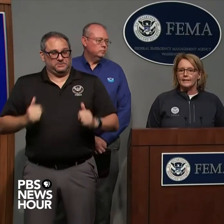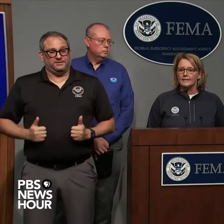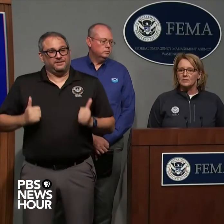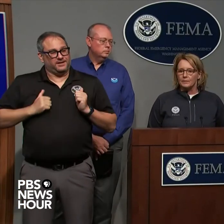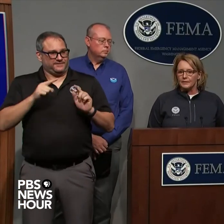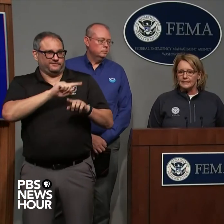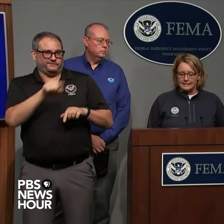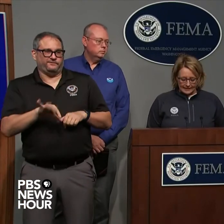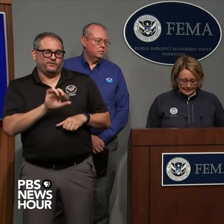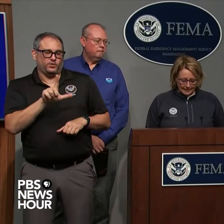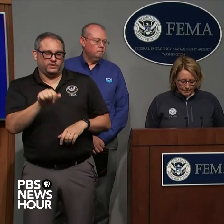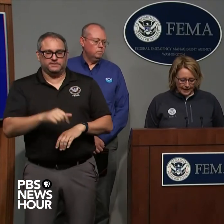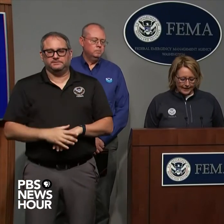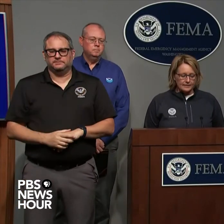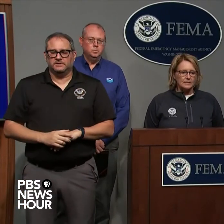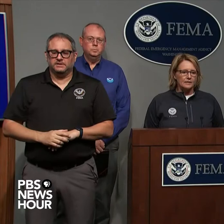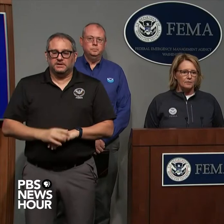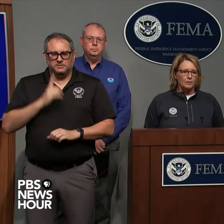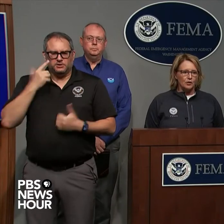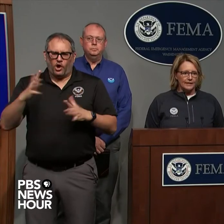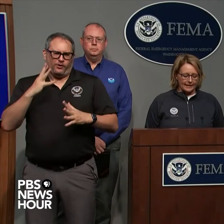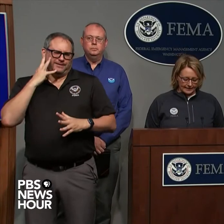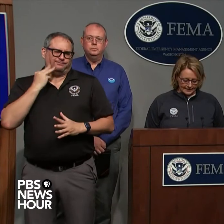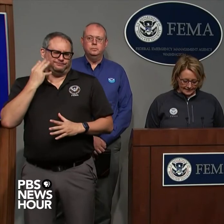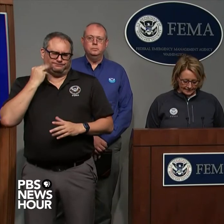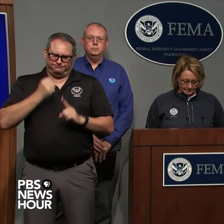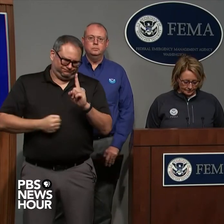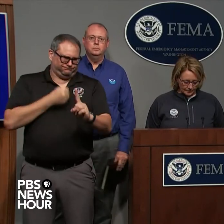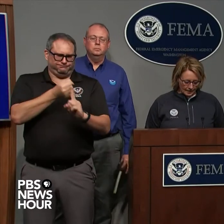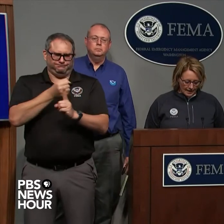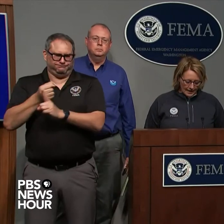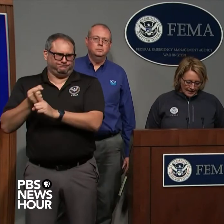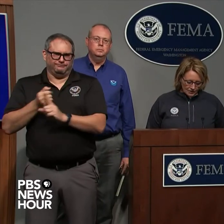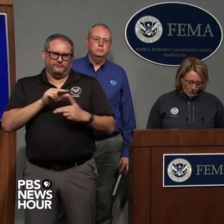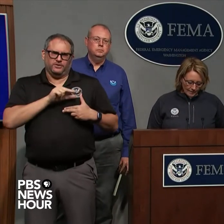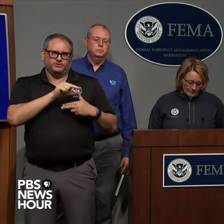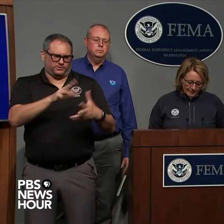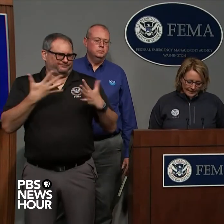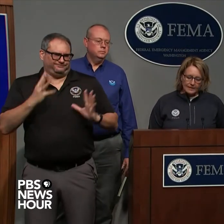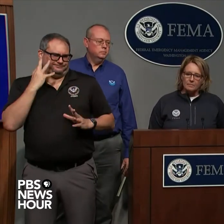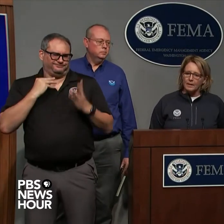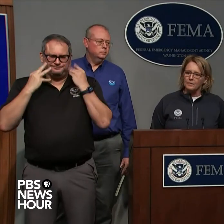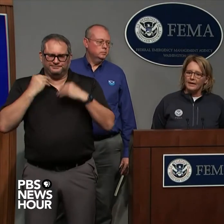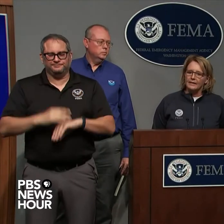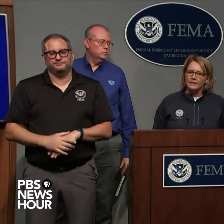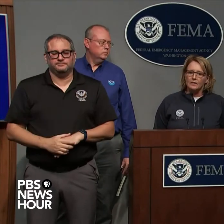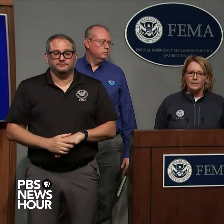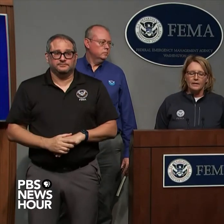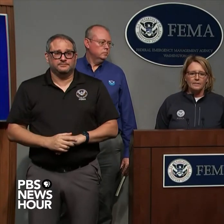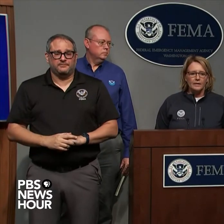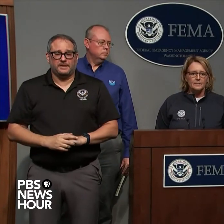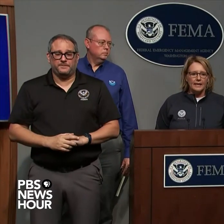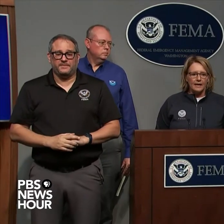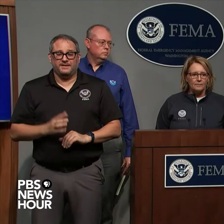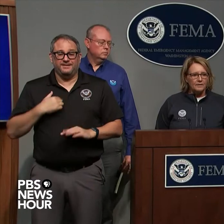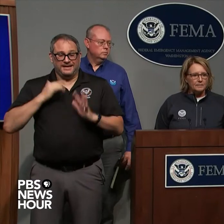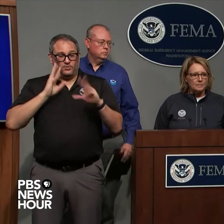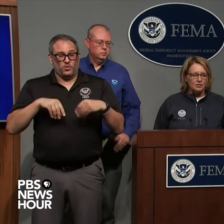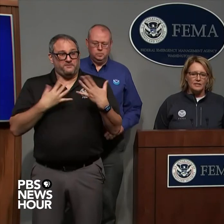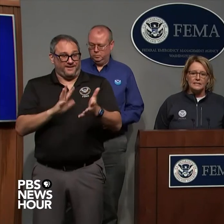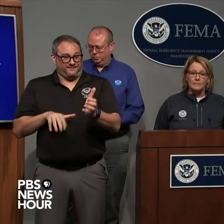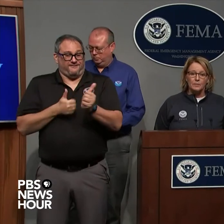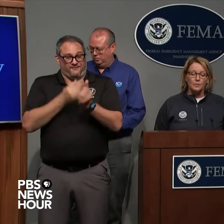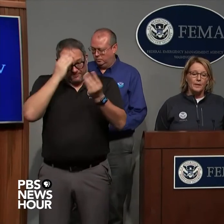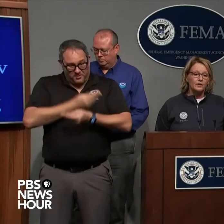already experiencing the impacts from Hurricane Ian and so I'm gonna begin by providing a little bit of an update on